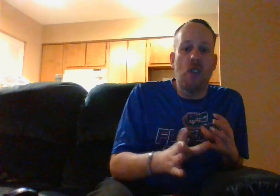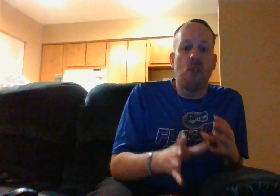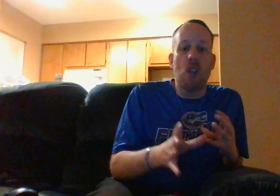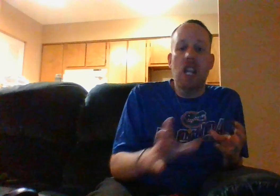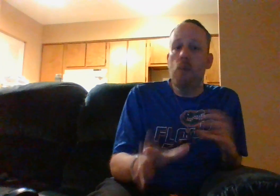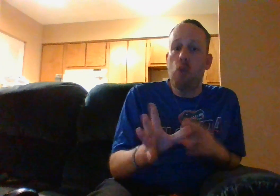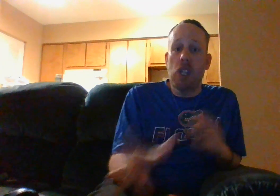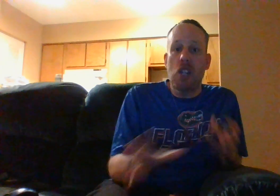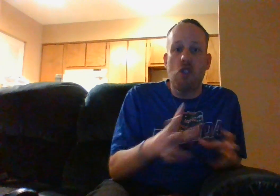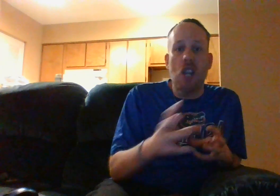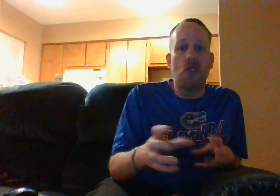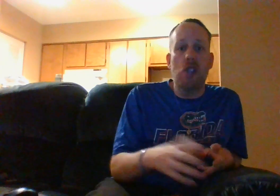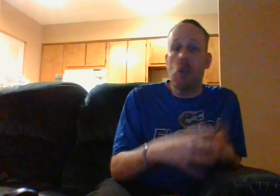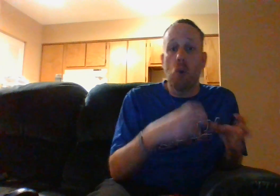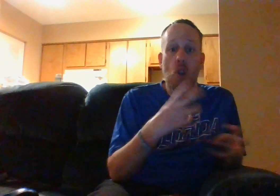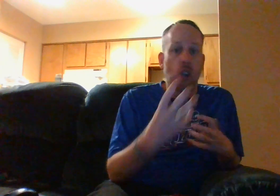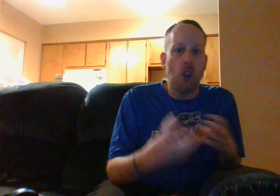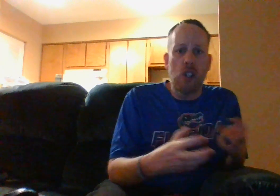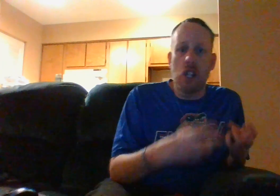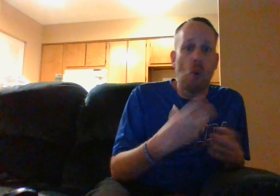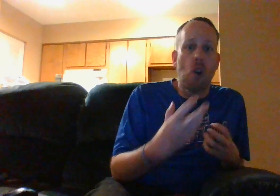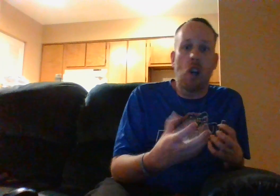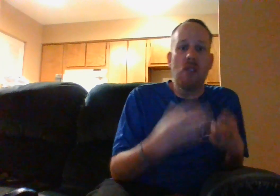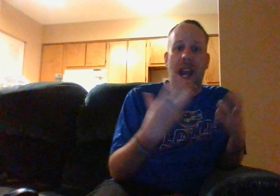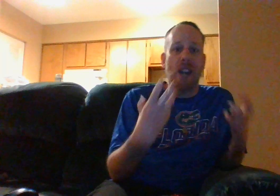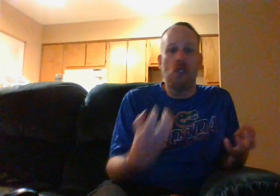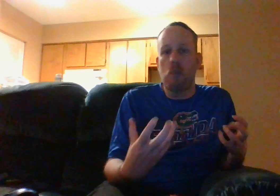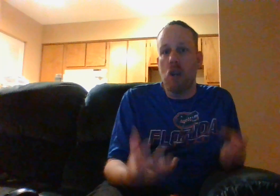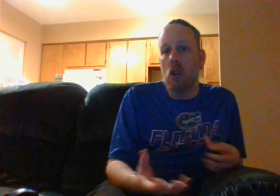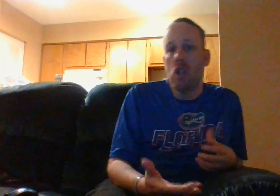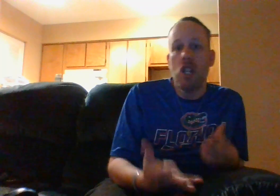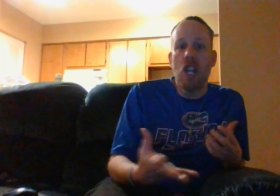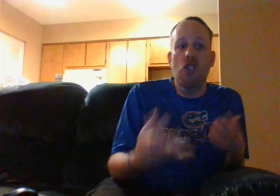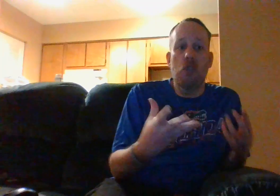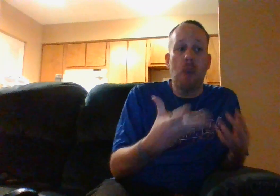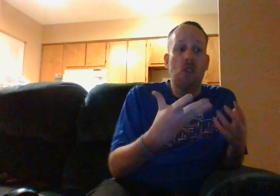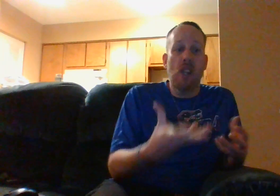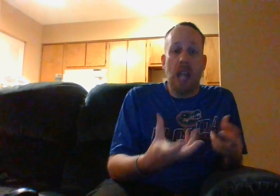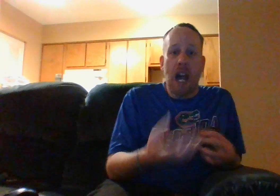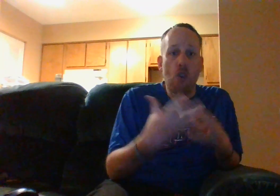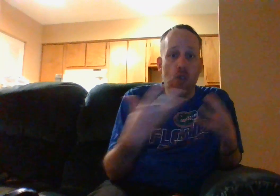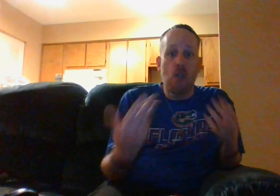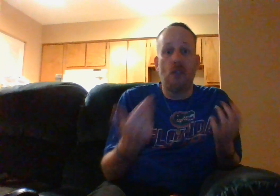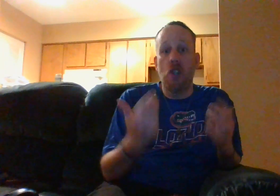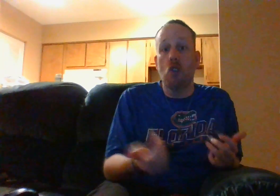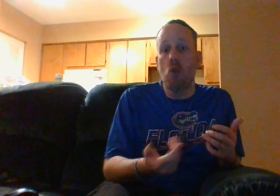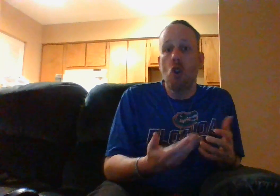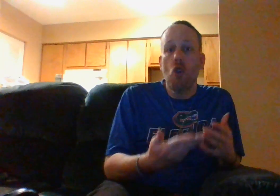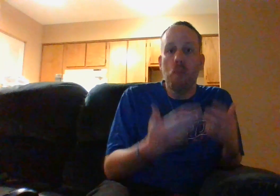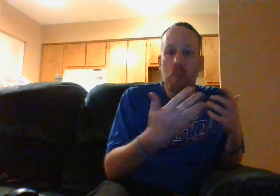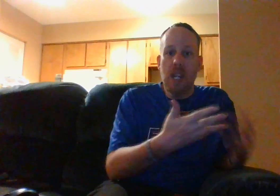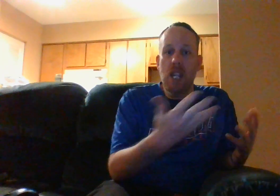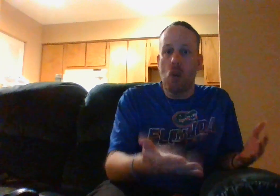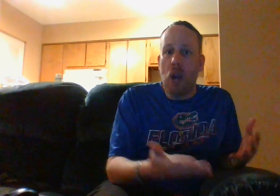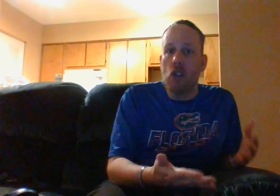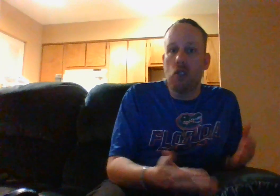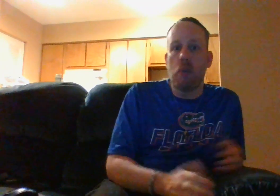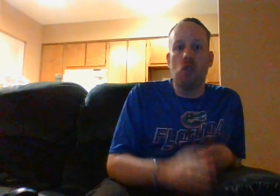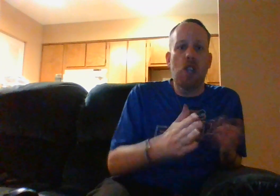different it really can change the aurora or the aurora of the atmosphere it's just based like how do you feel being around this person